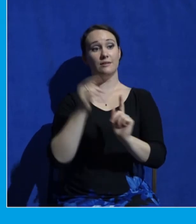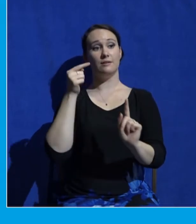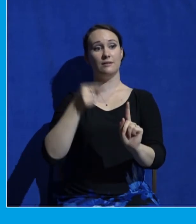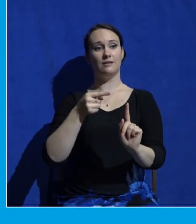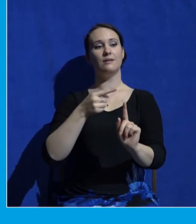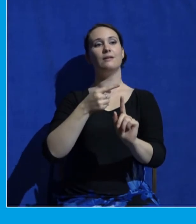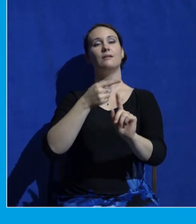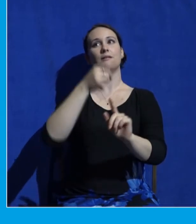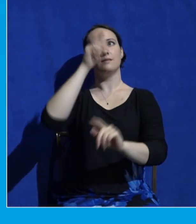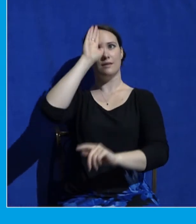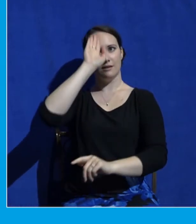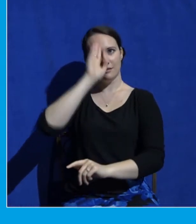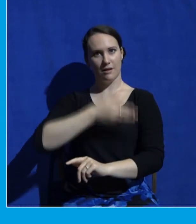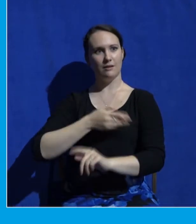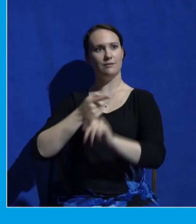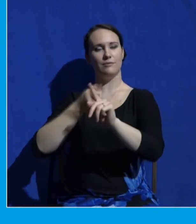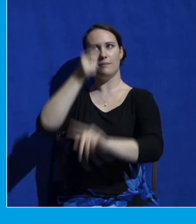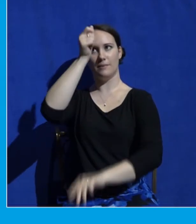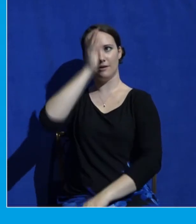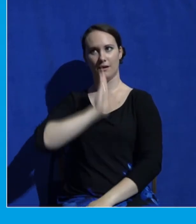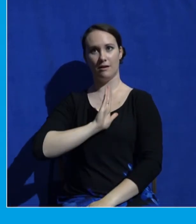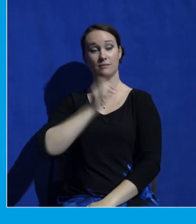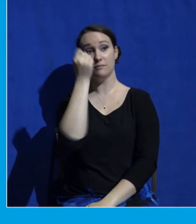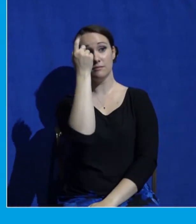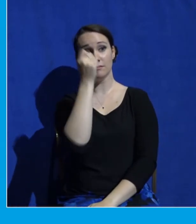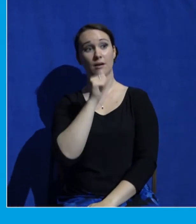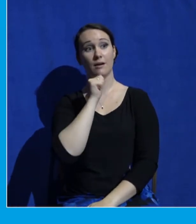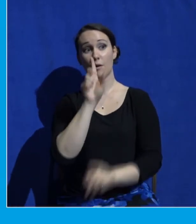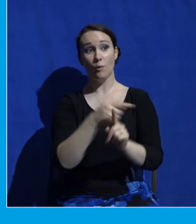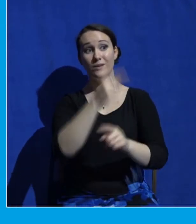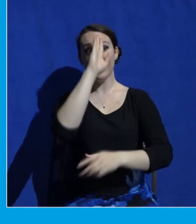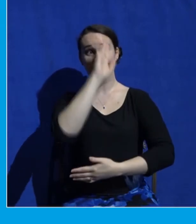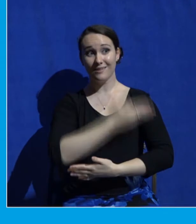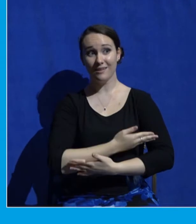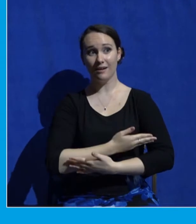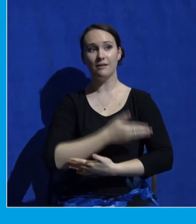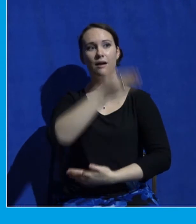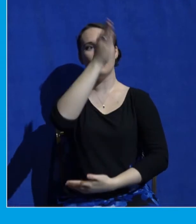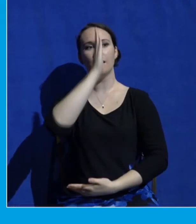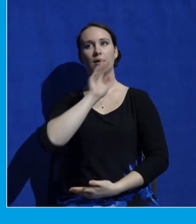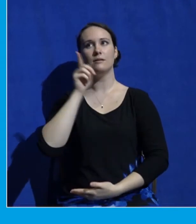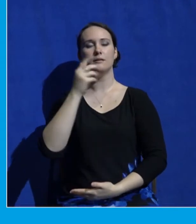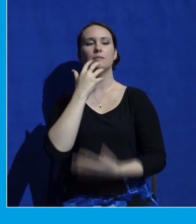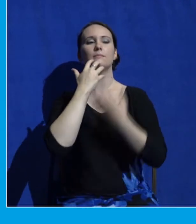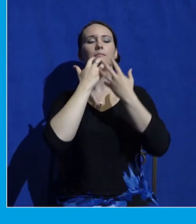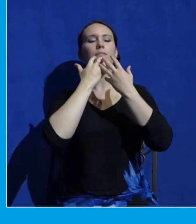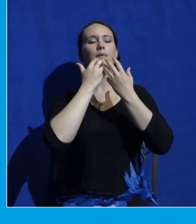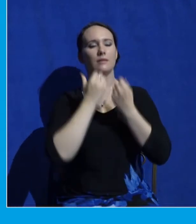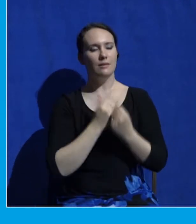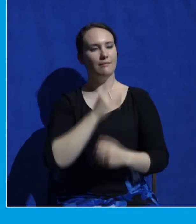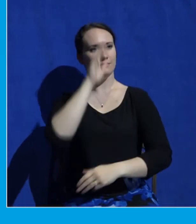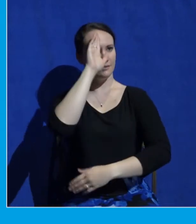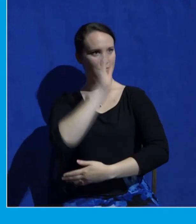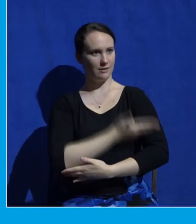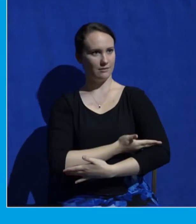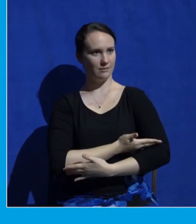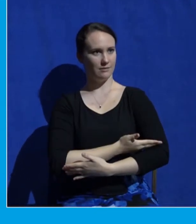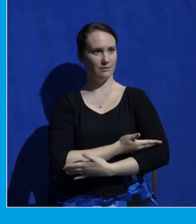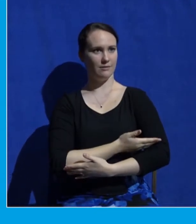The beloved son of God. And even that language. So write down Genesis